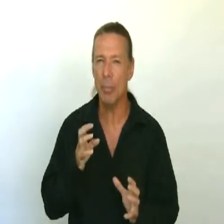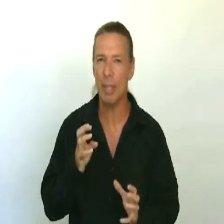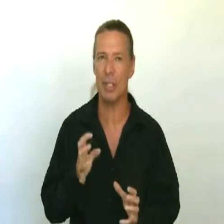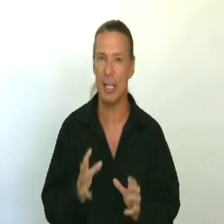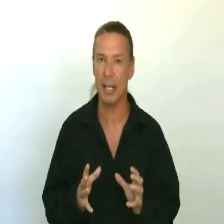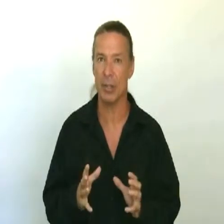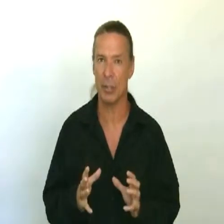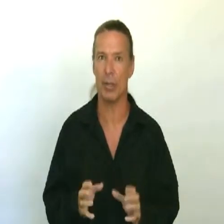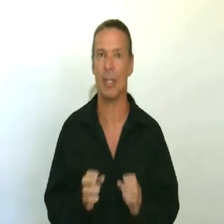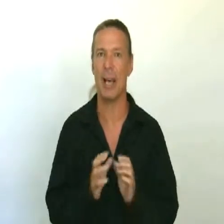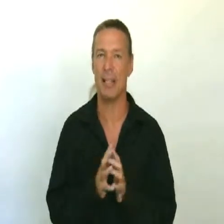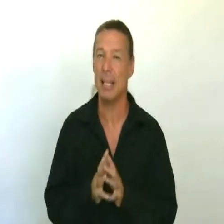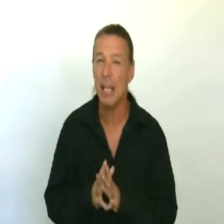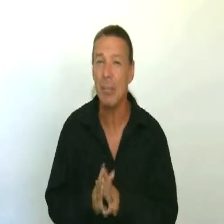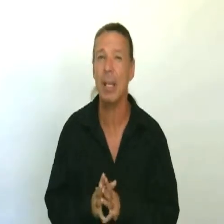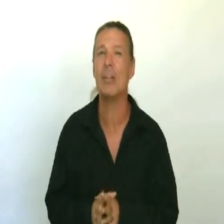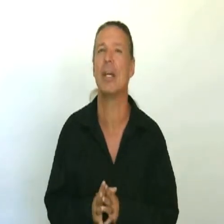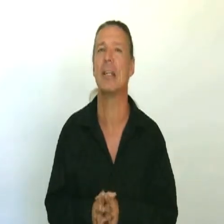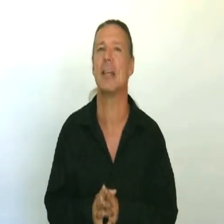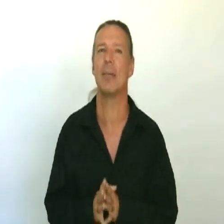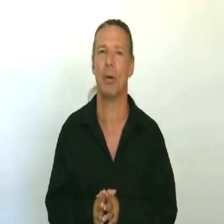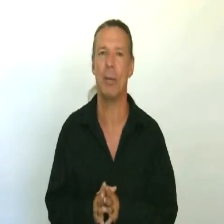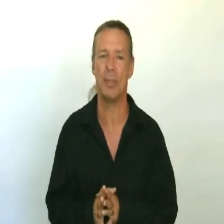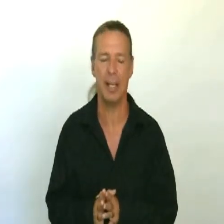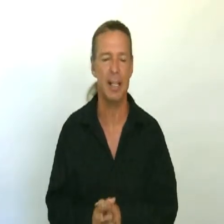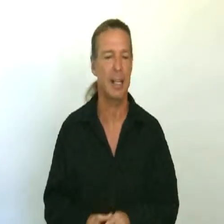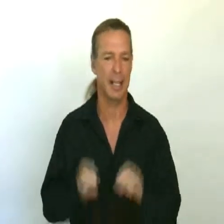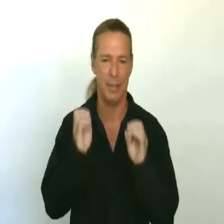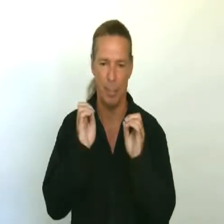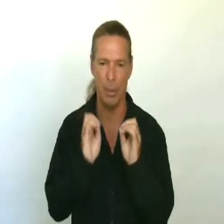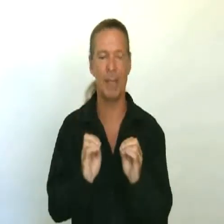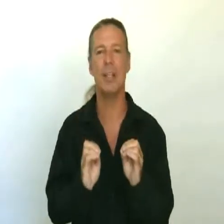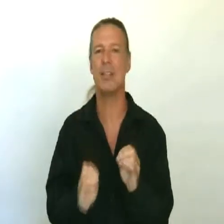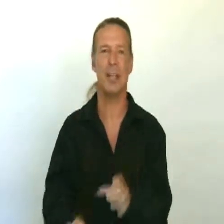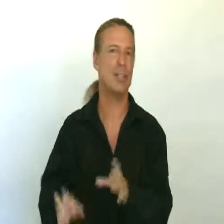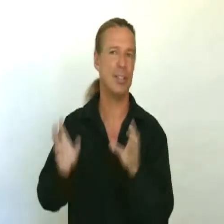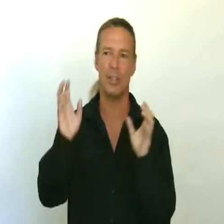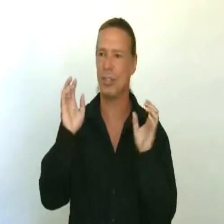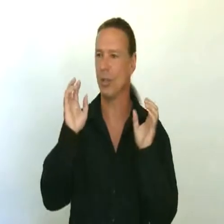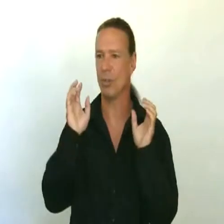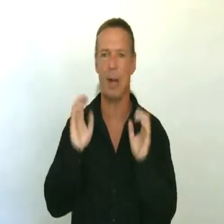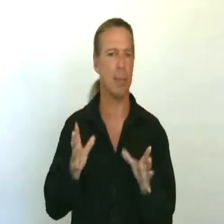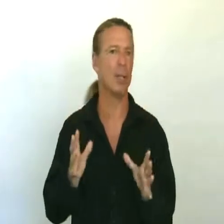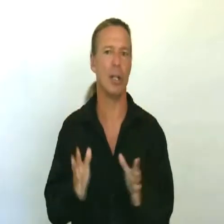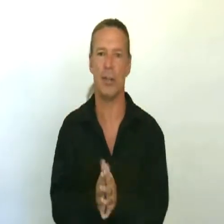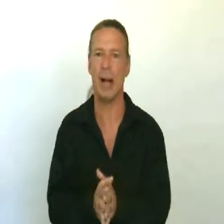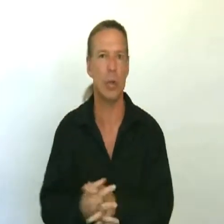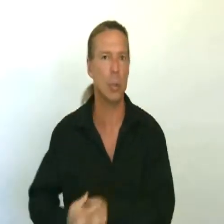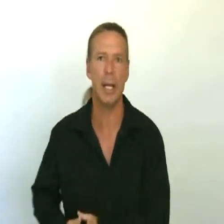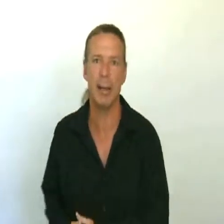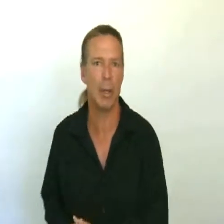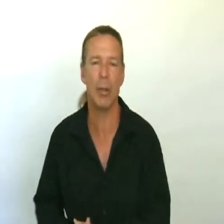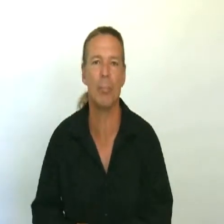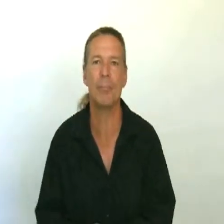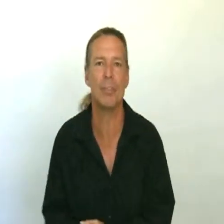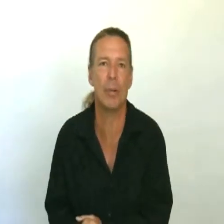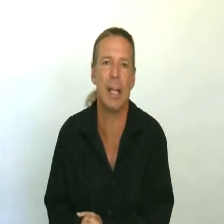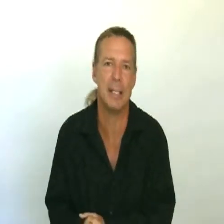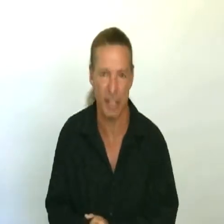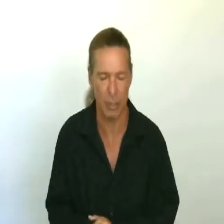a bunch of technical terms. I have a 10-page essay on my website. The point of this isn't to show tribal knowledge of how cool I am and all the great technical